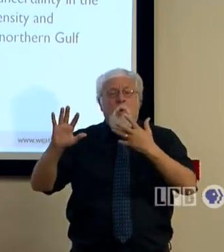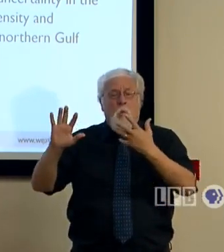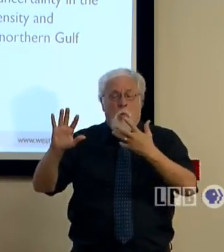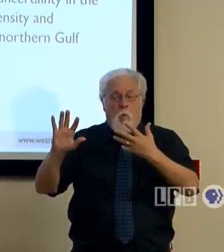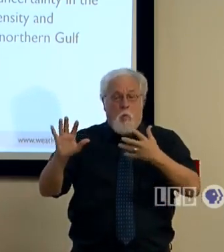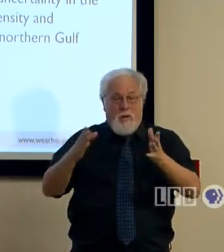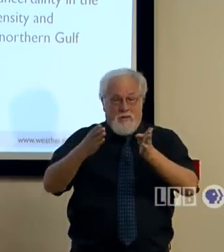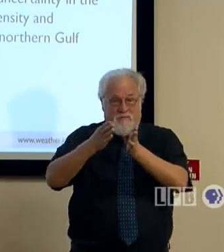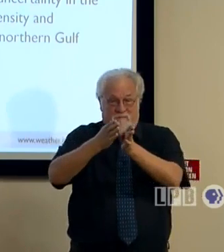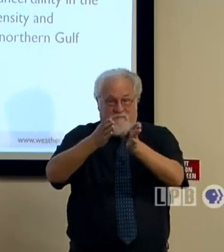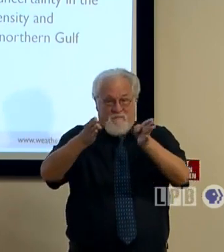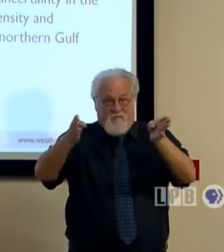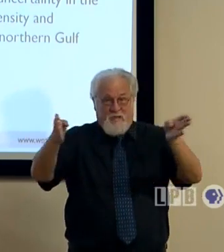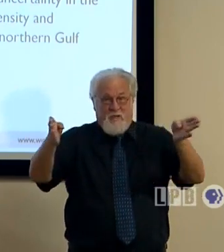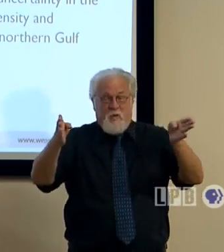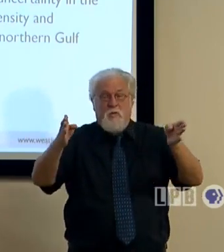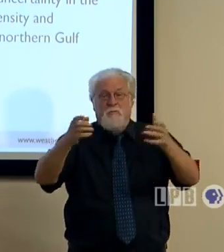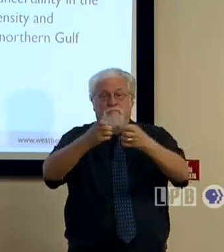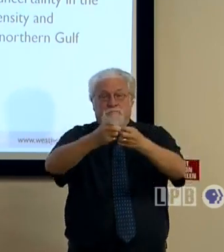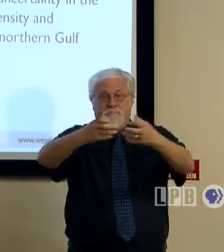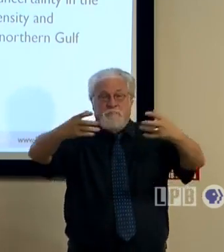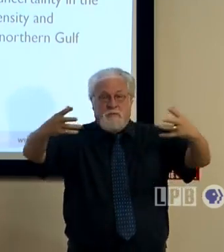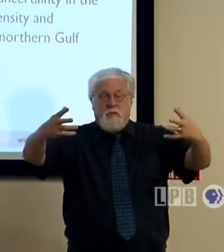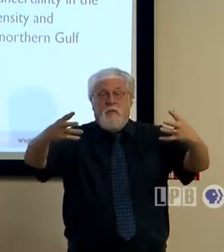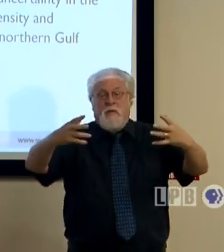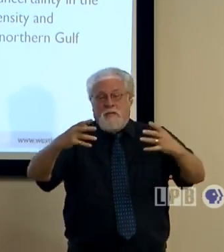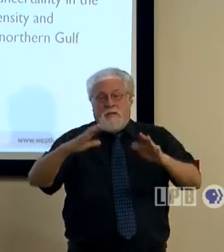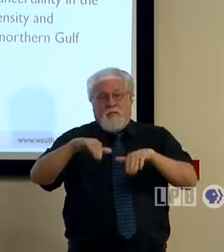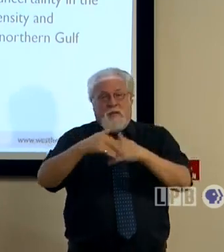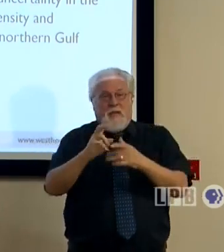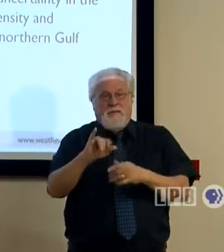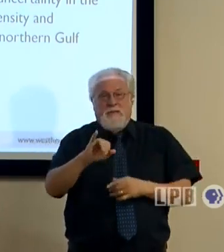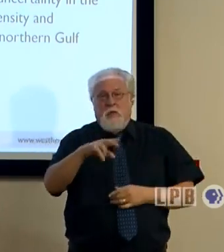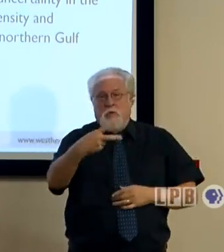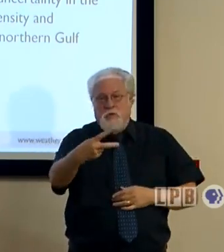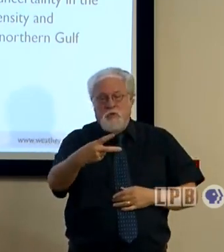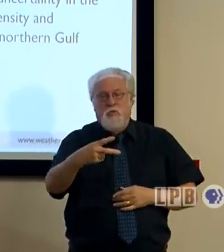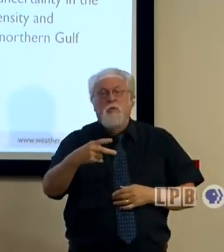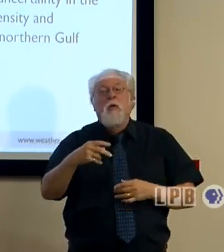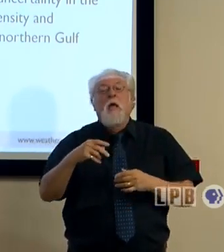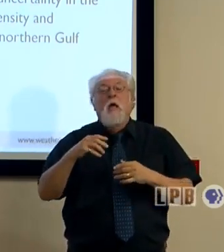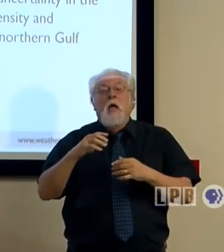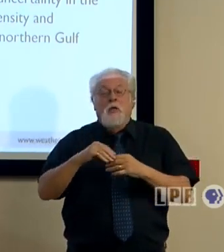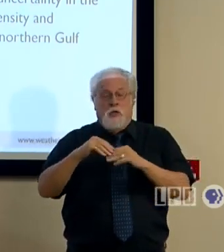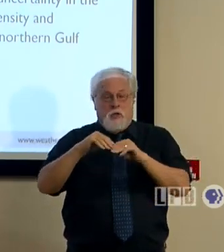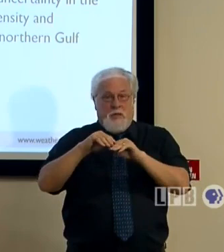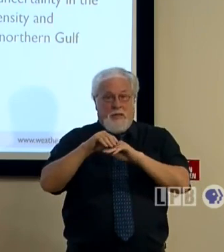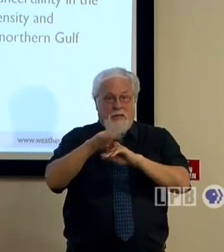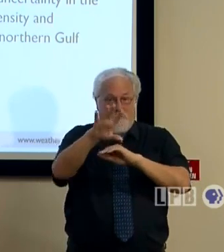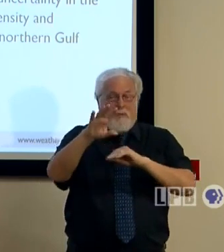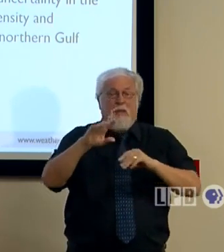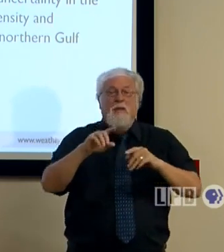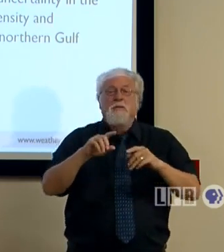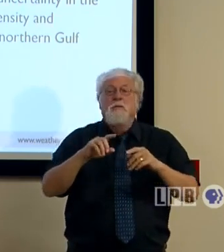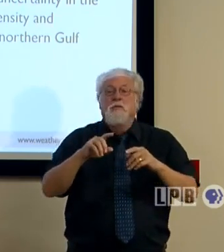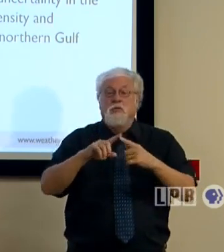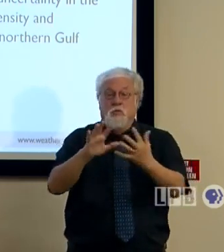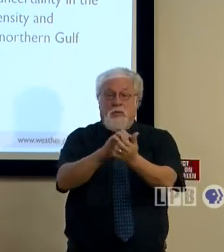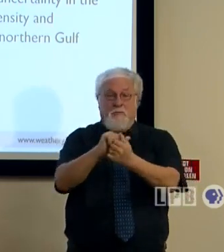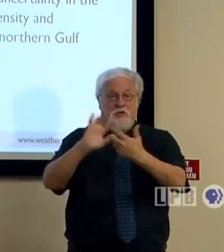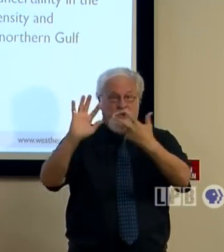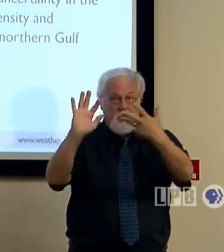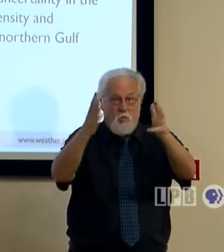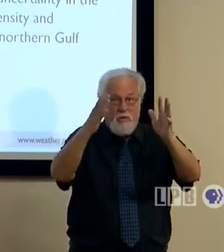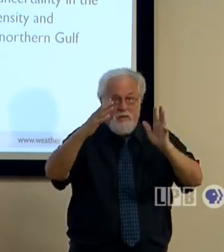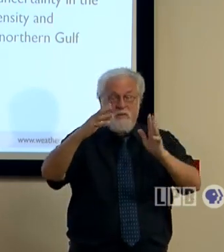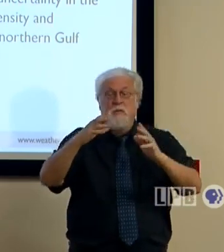expand and widen over the course of the next day or two. That can have impacts both when it comes to the damaging wind